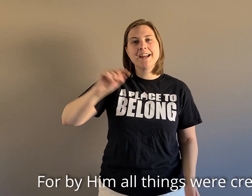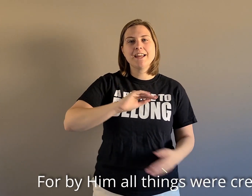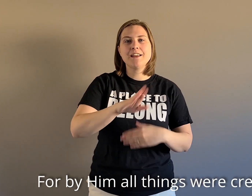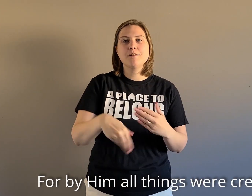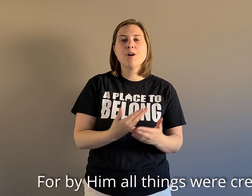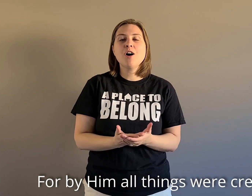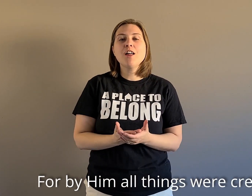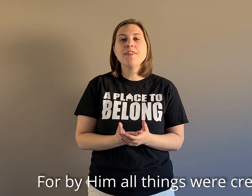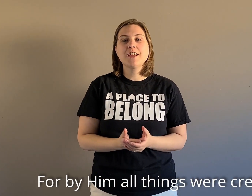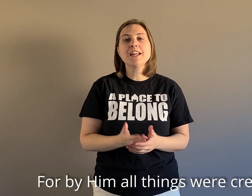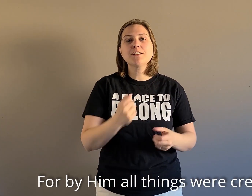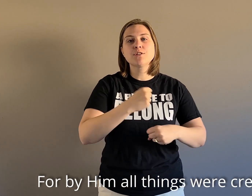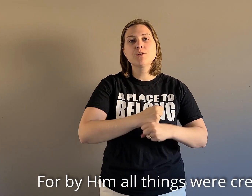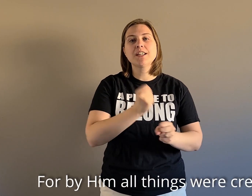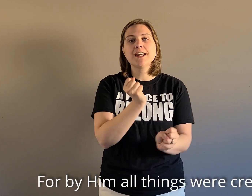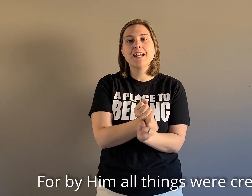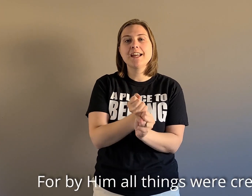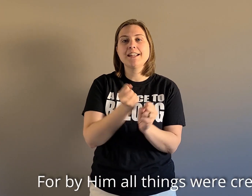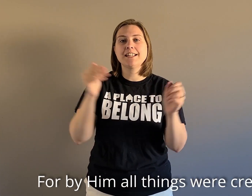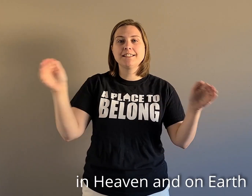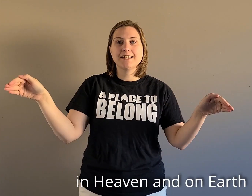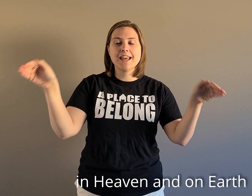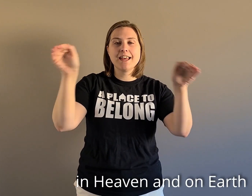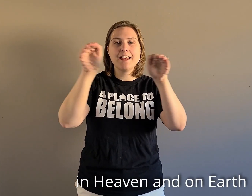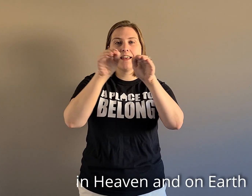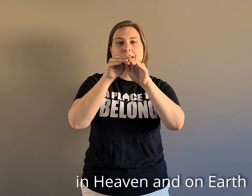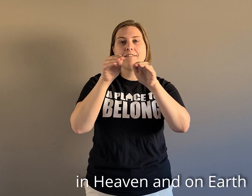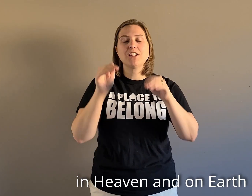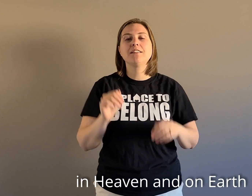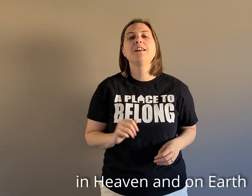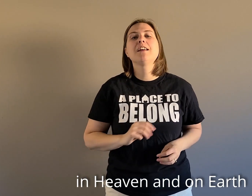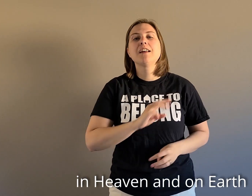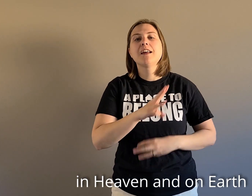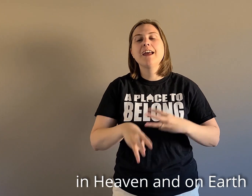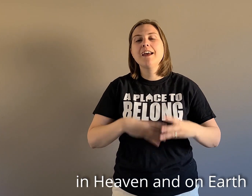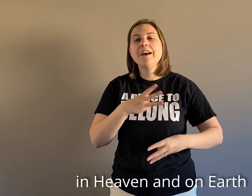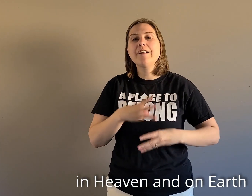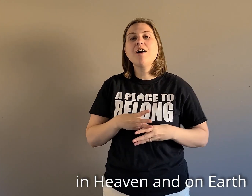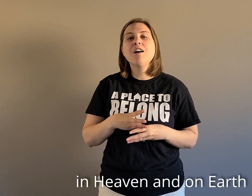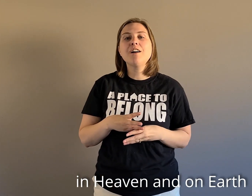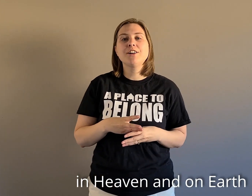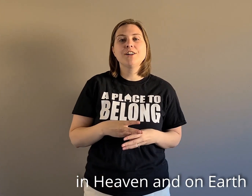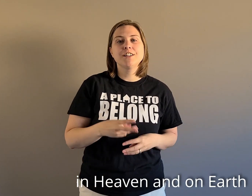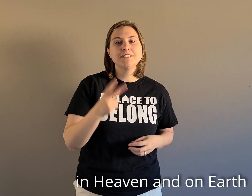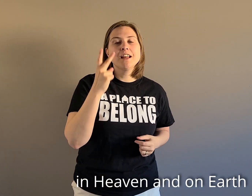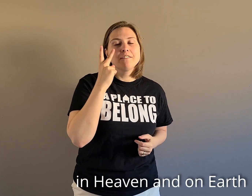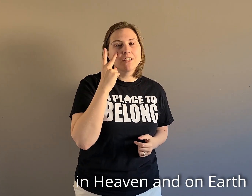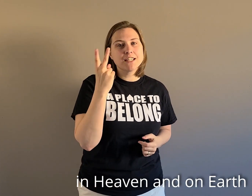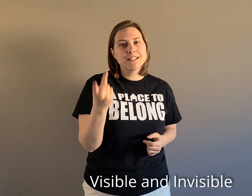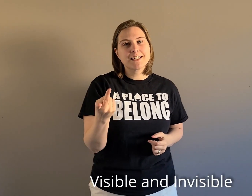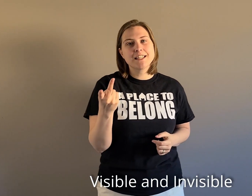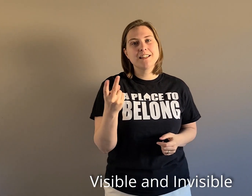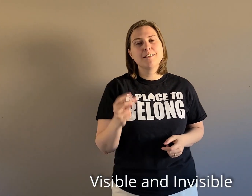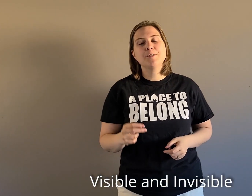him all things were created in heaven and on earth visible